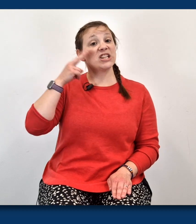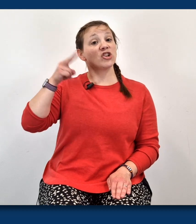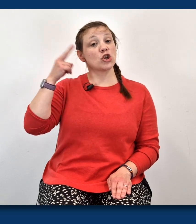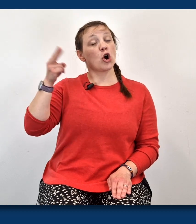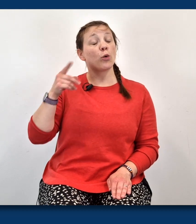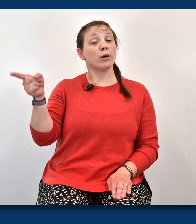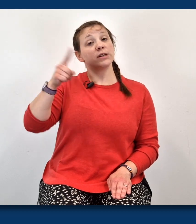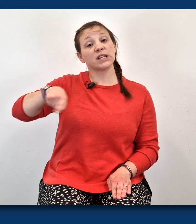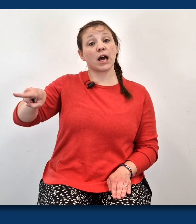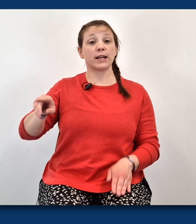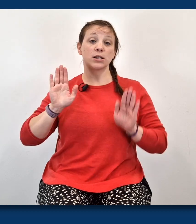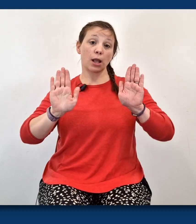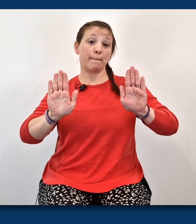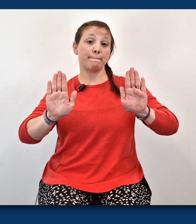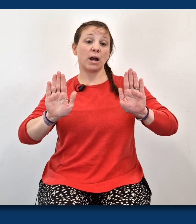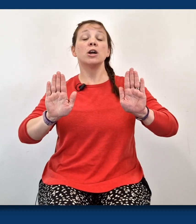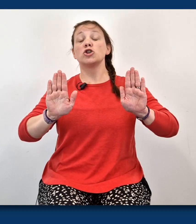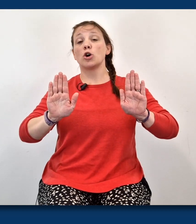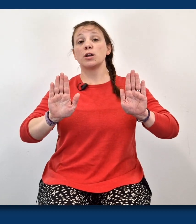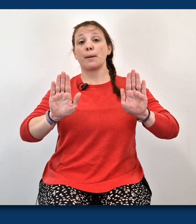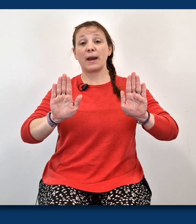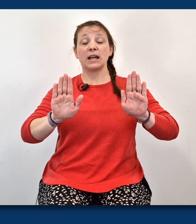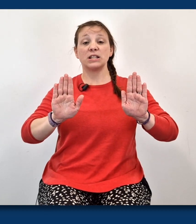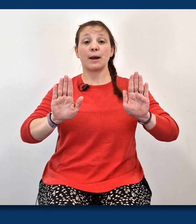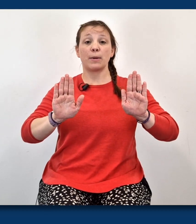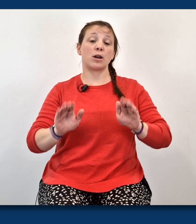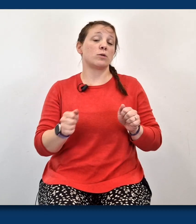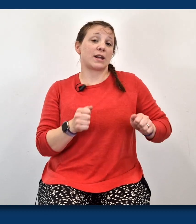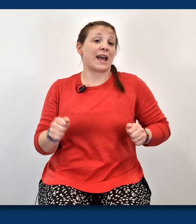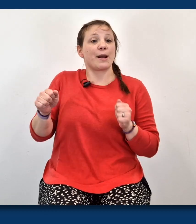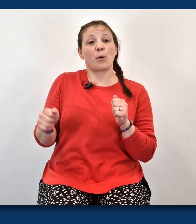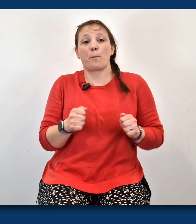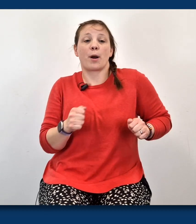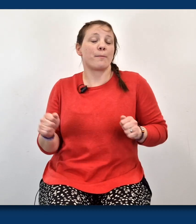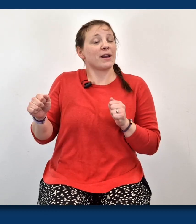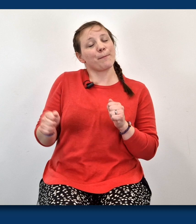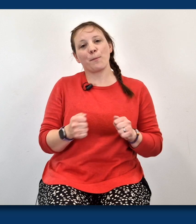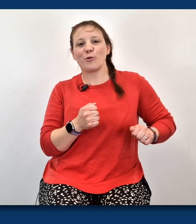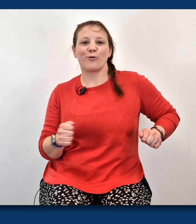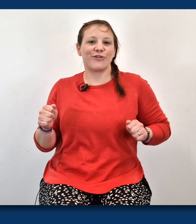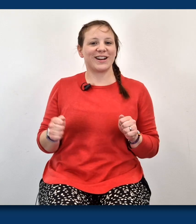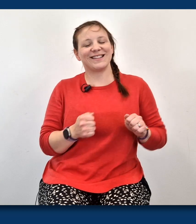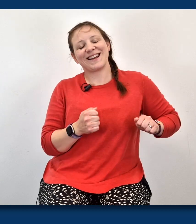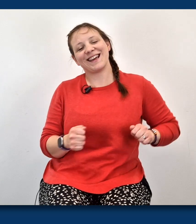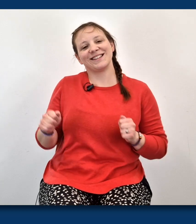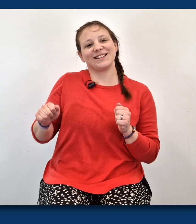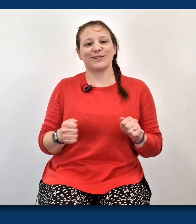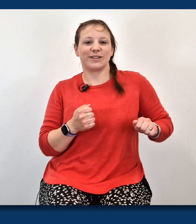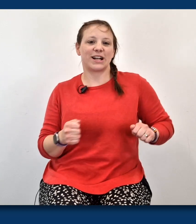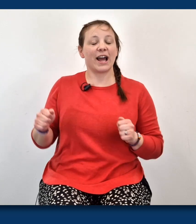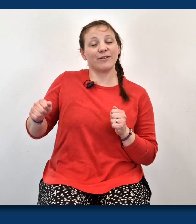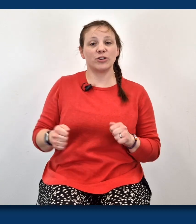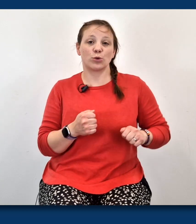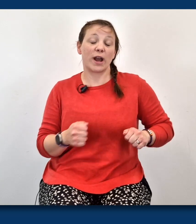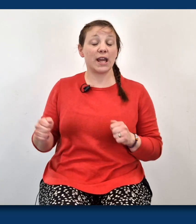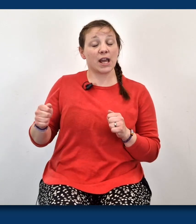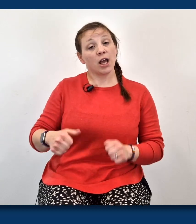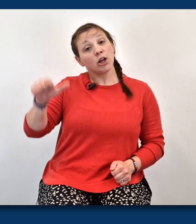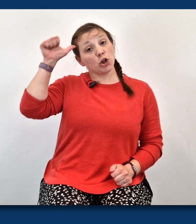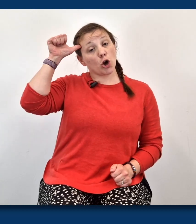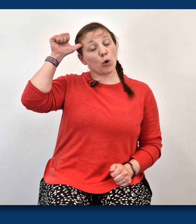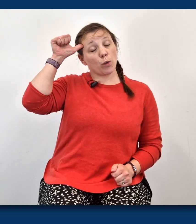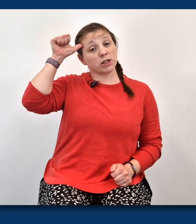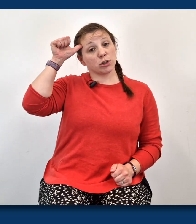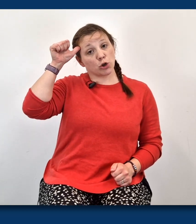Here's a song where we start and stop. Join the bandjammer knows animals up. Keep on moving and dancing as the elephants sway.